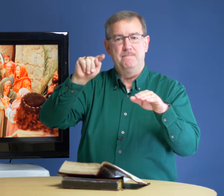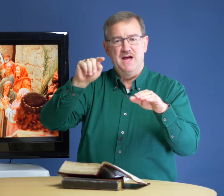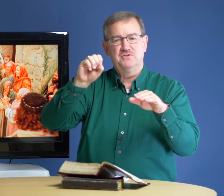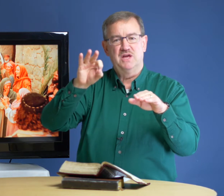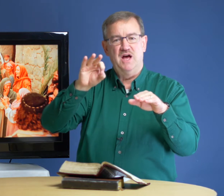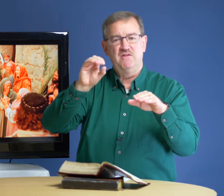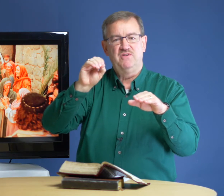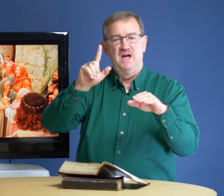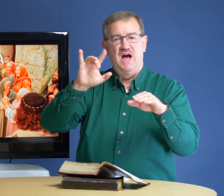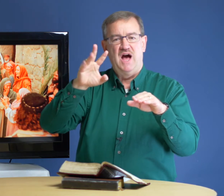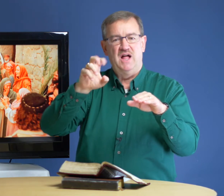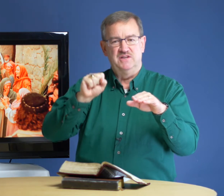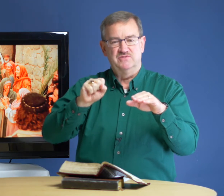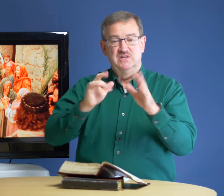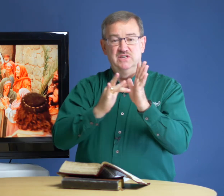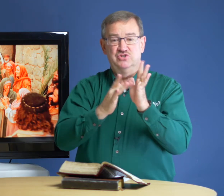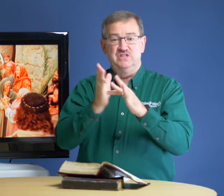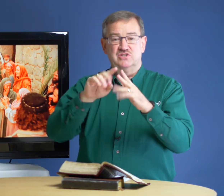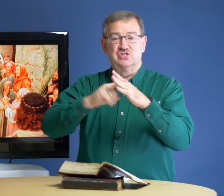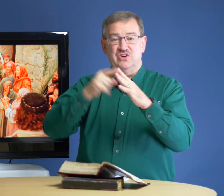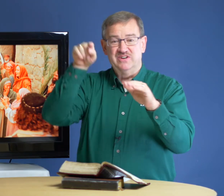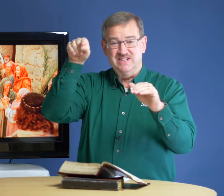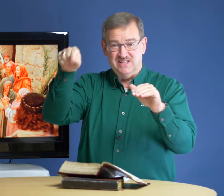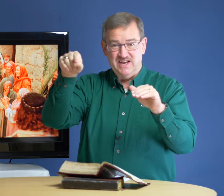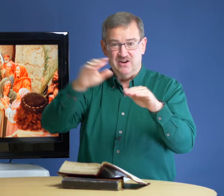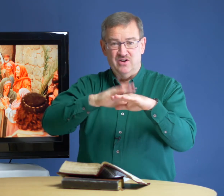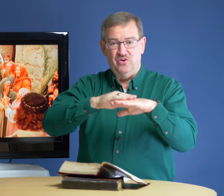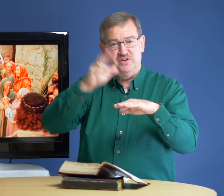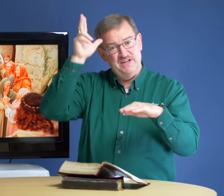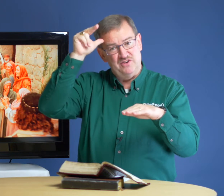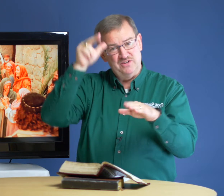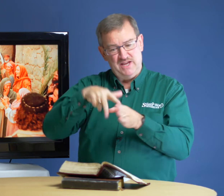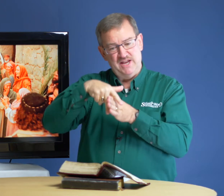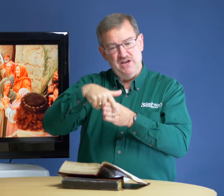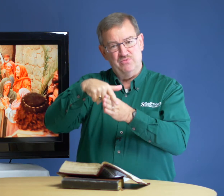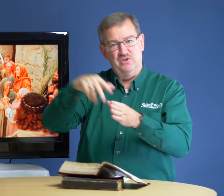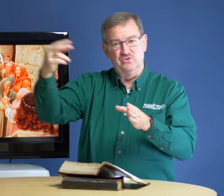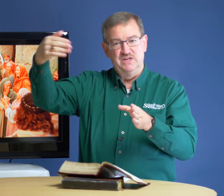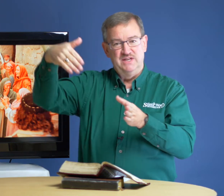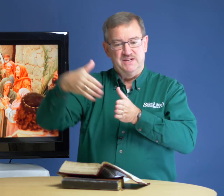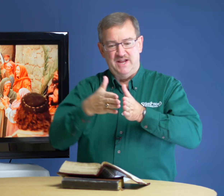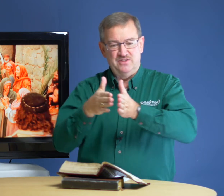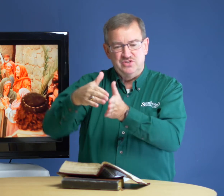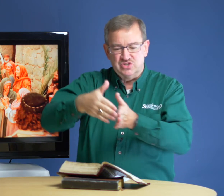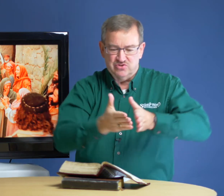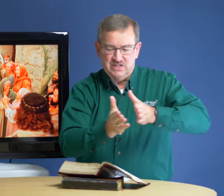Mount of Olives. Jesus started there on a donkey and he rode down these streets.